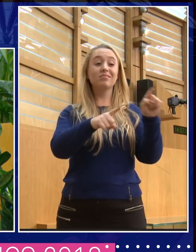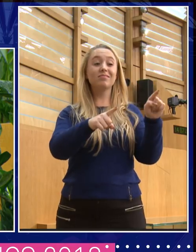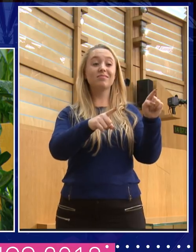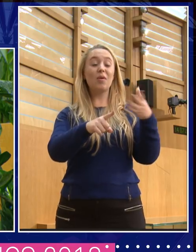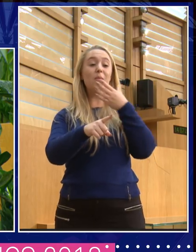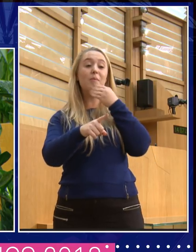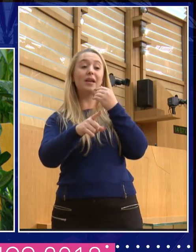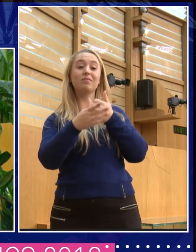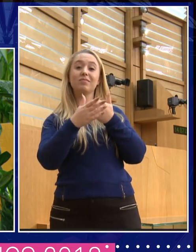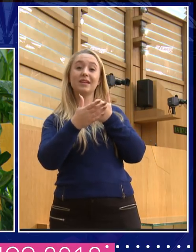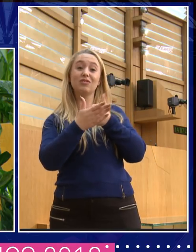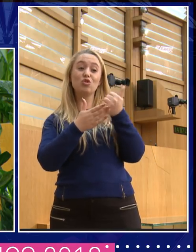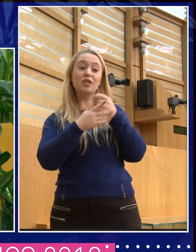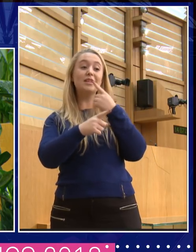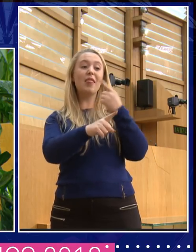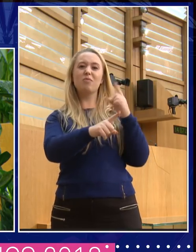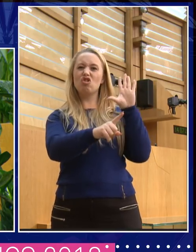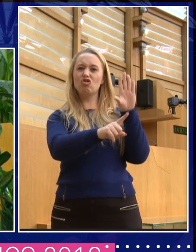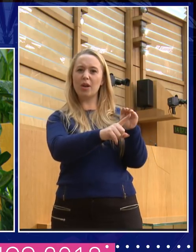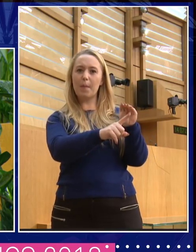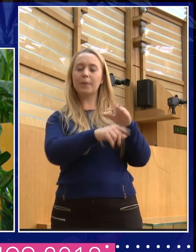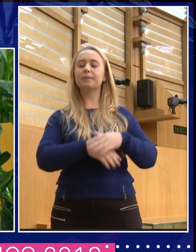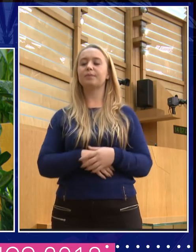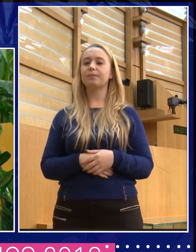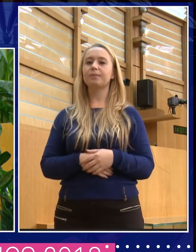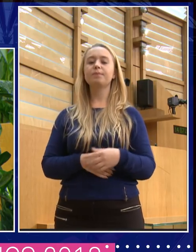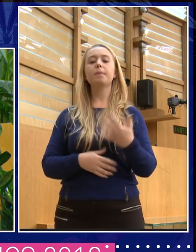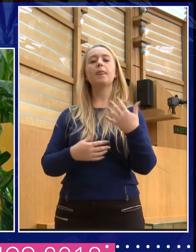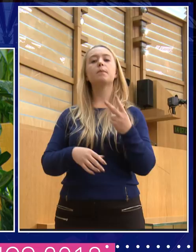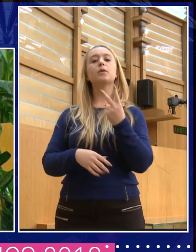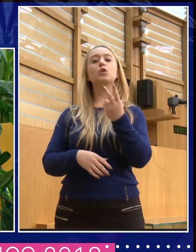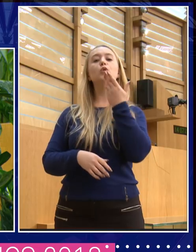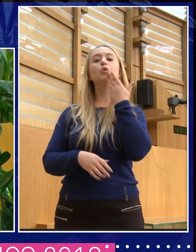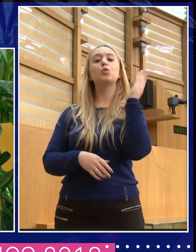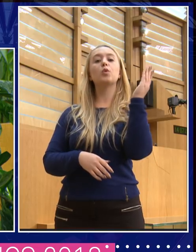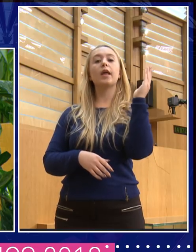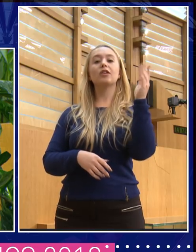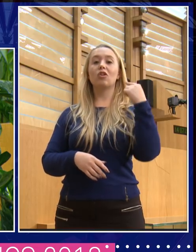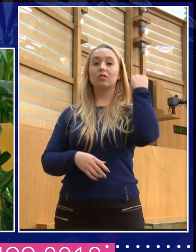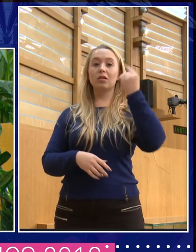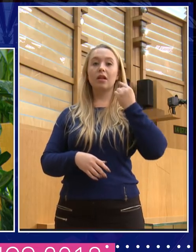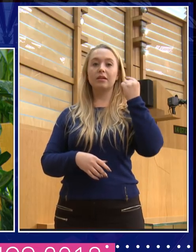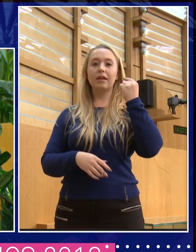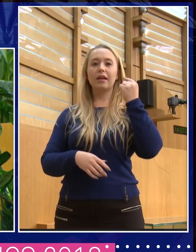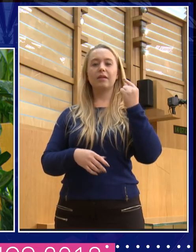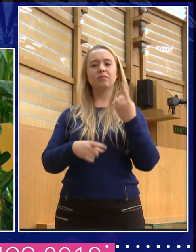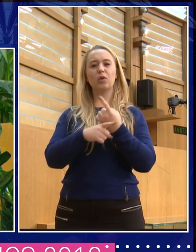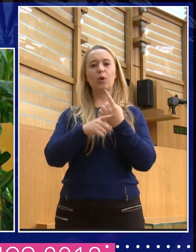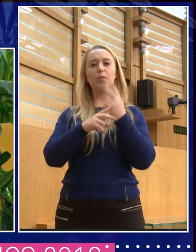book originated in lectures. Uh, two lectures I did in the British Museum for the London Review of Books. Uh, they have a winter